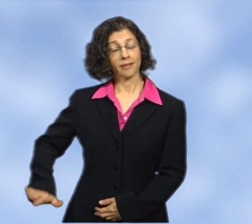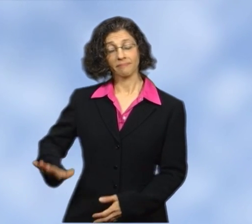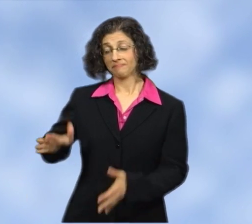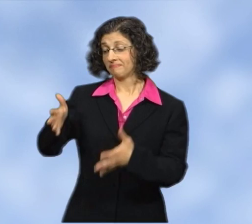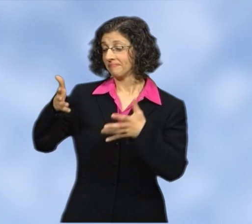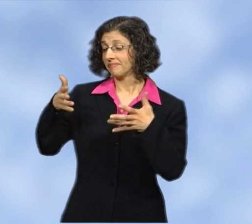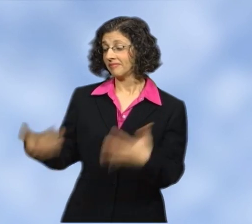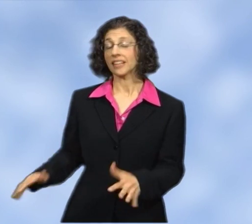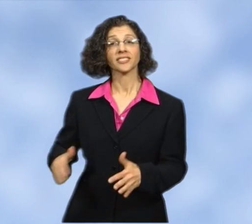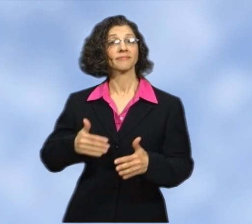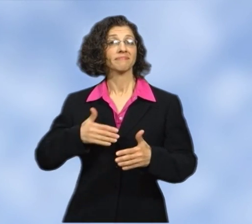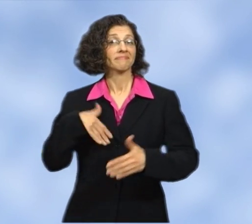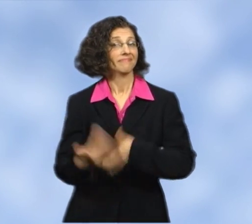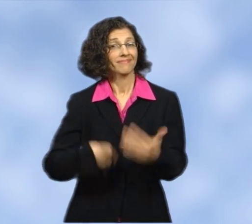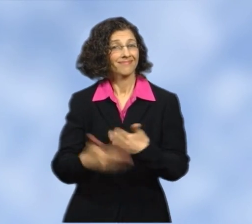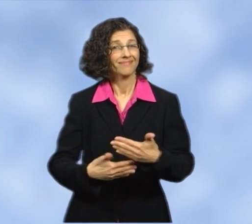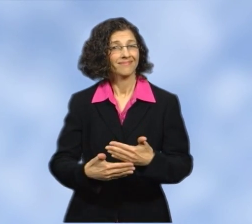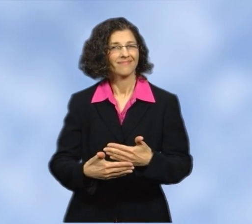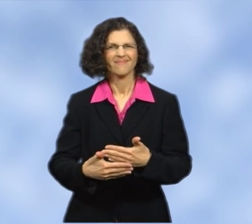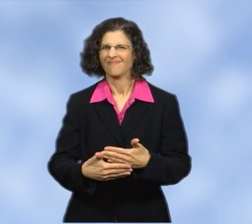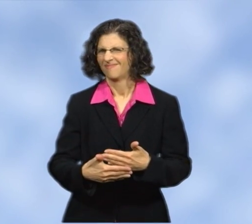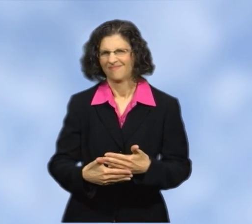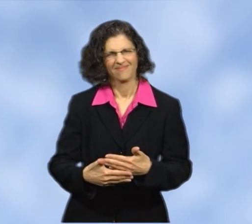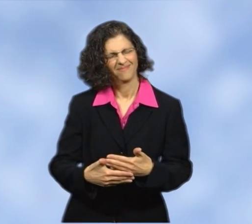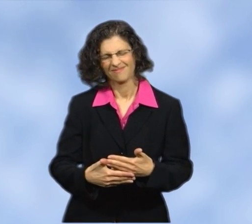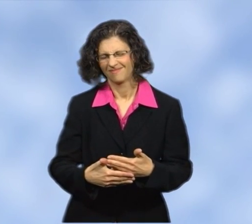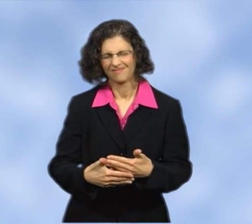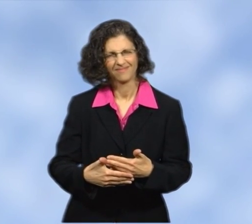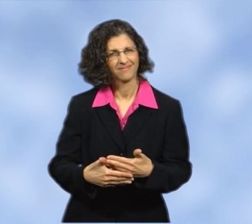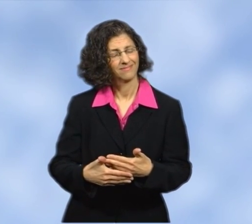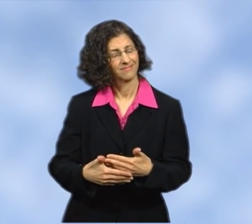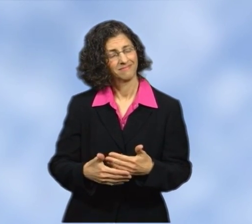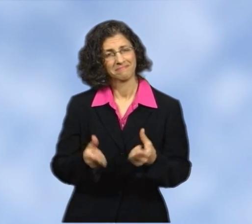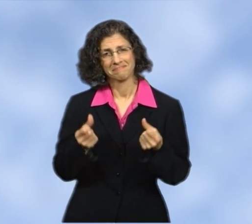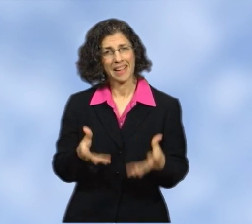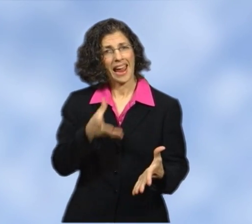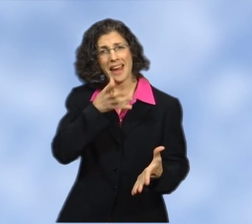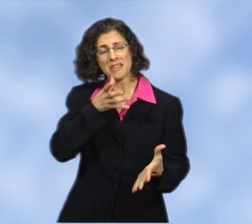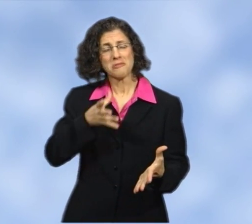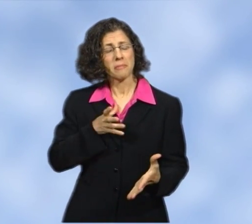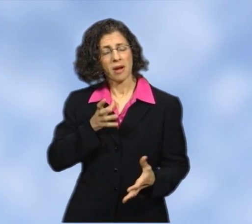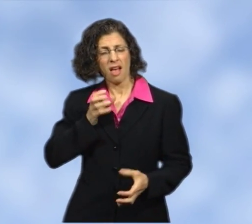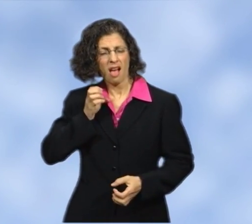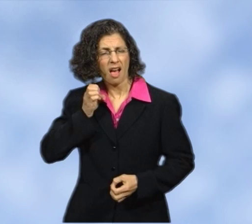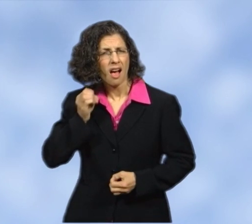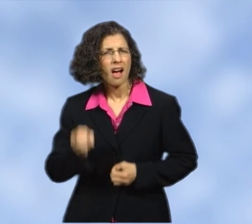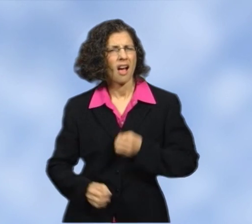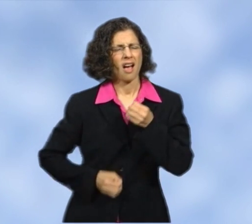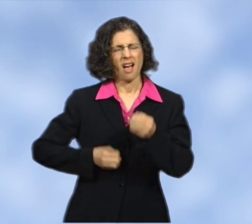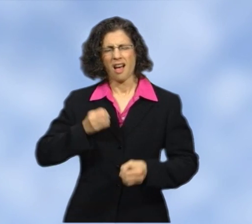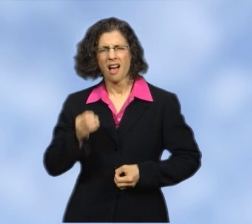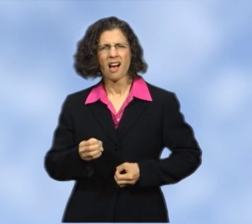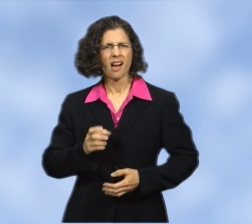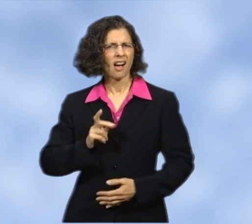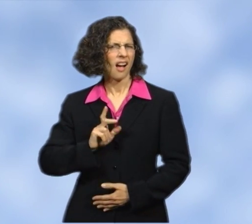Once the mastectomy has been done, many women feel emotional